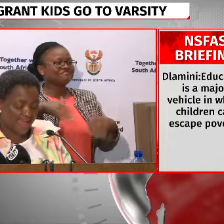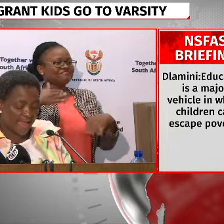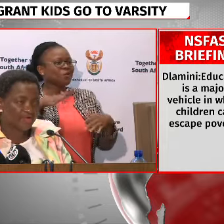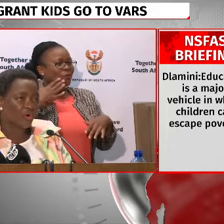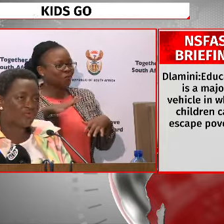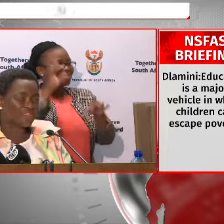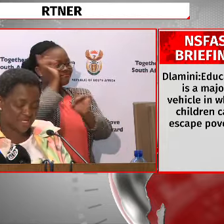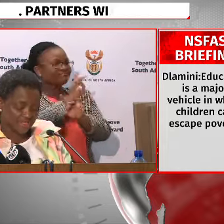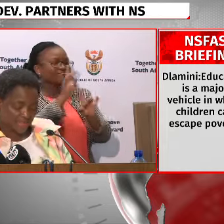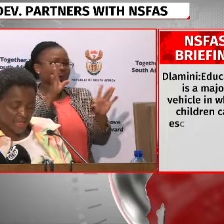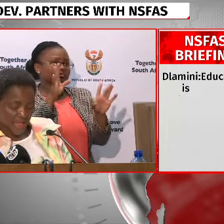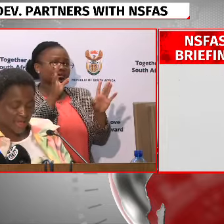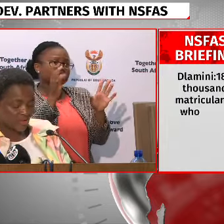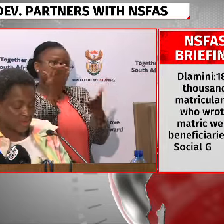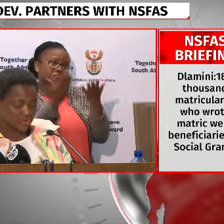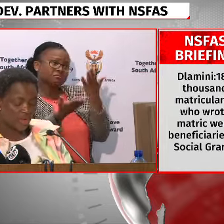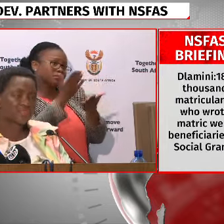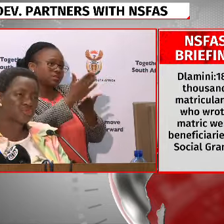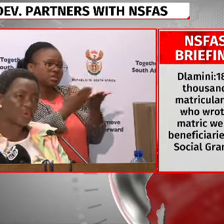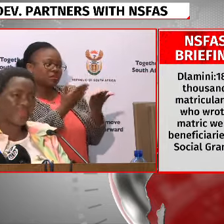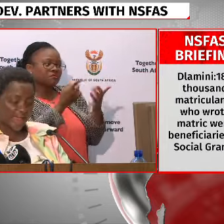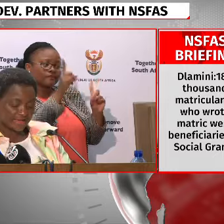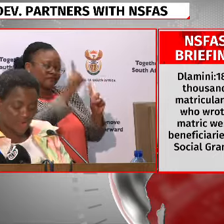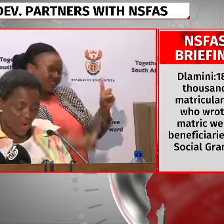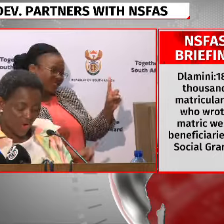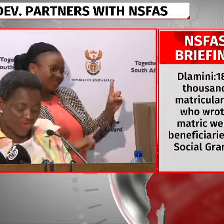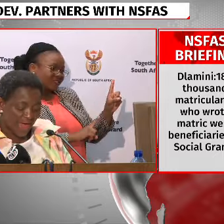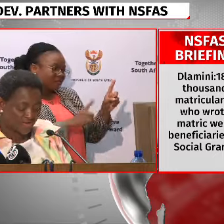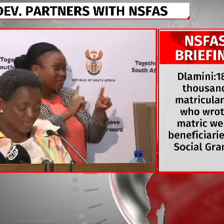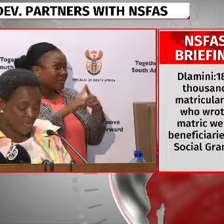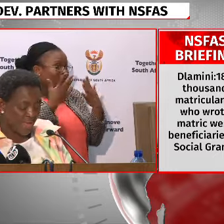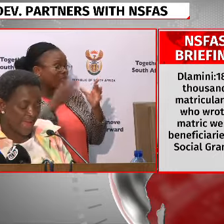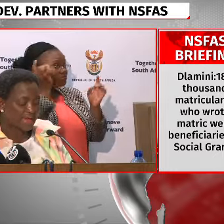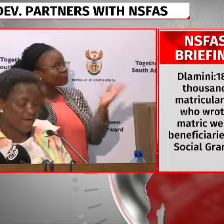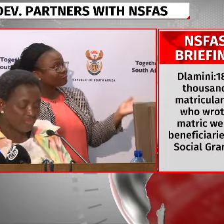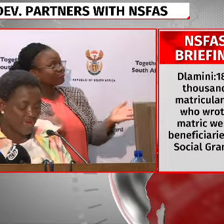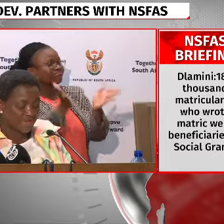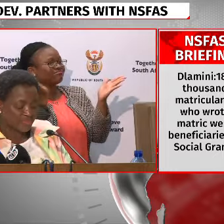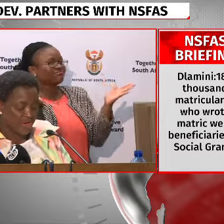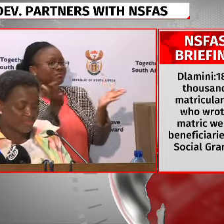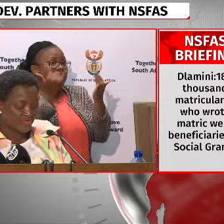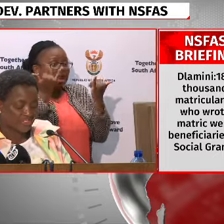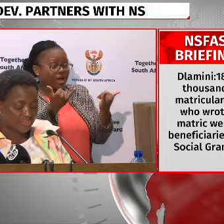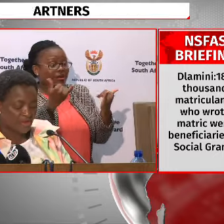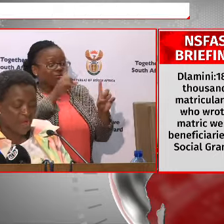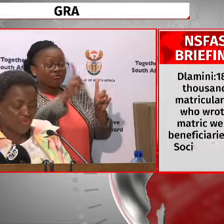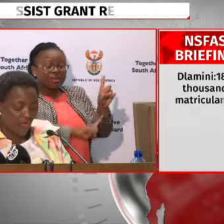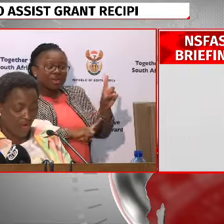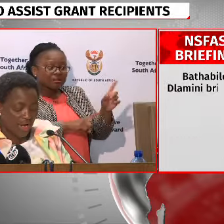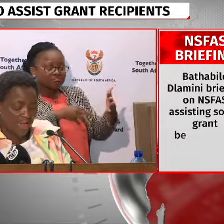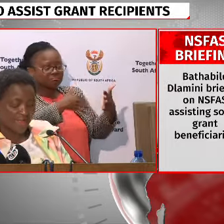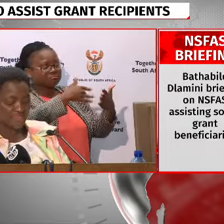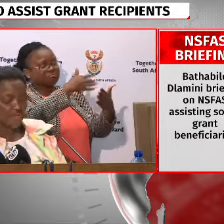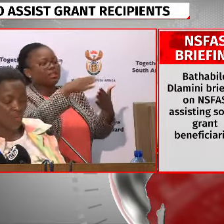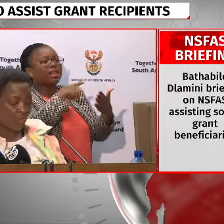not the end of the journey, and also it's not the end of life. And government has made provision for